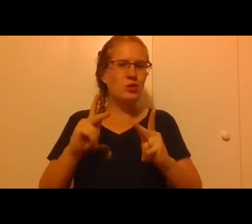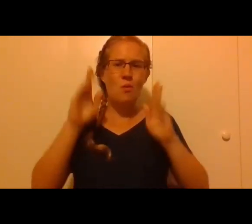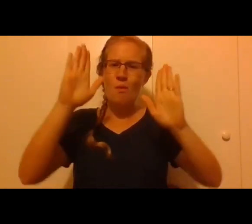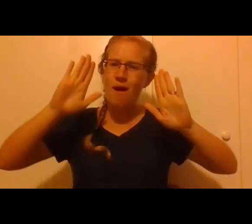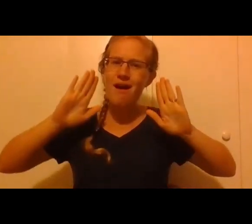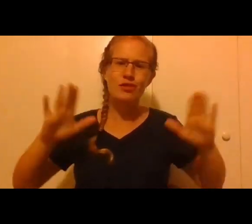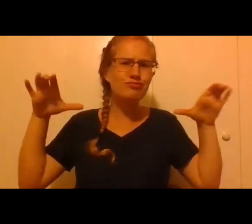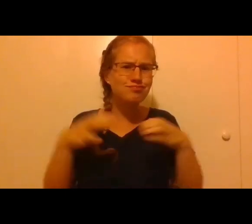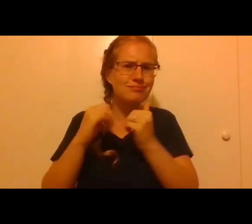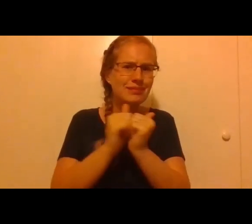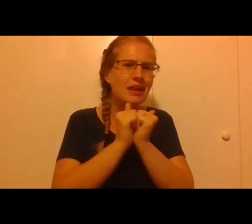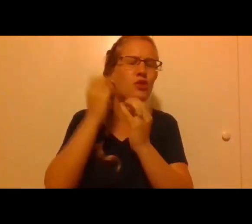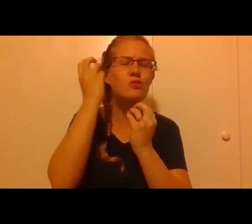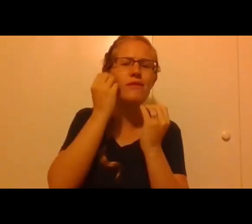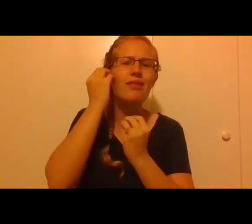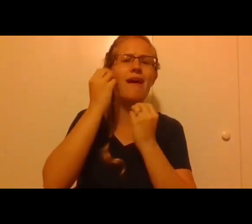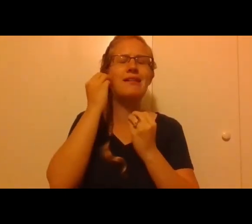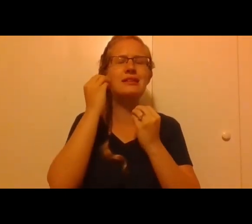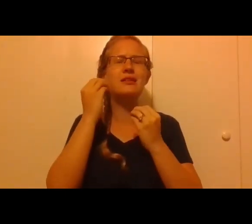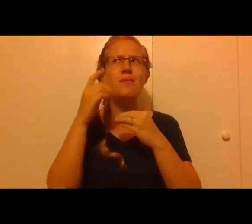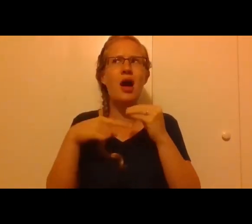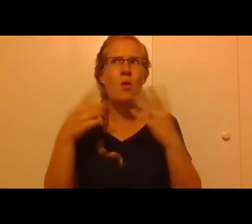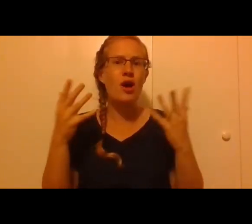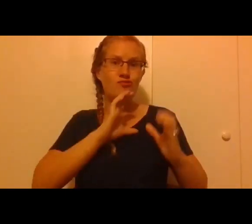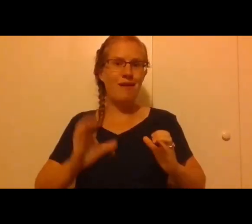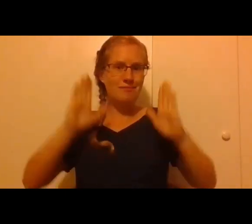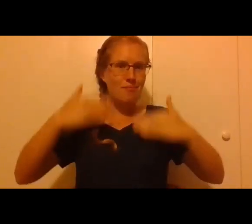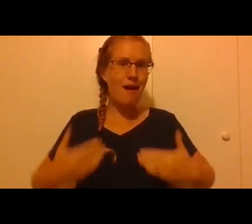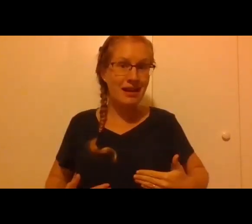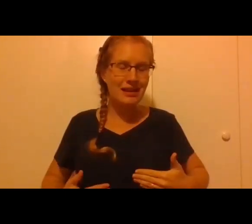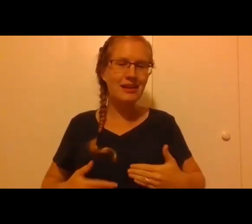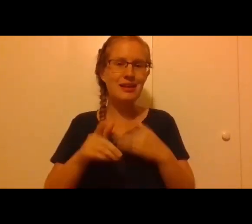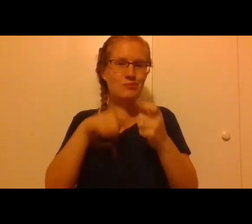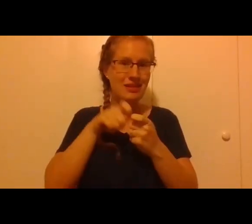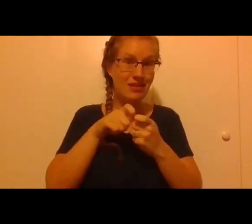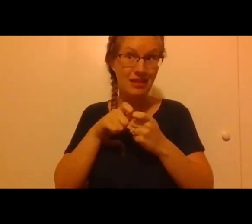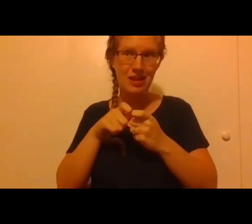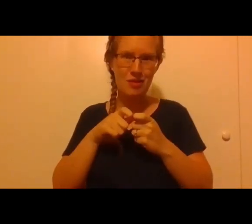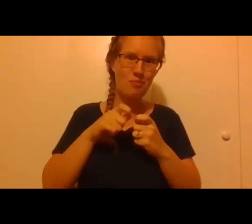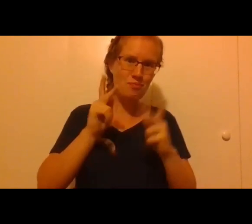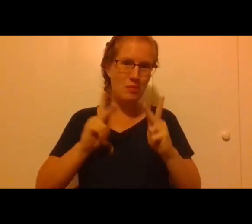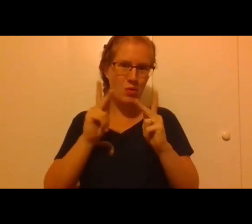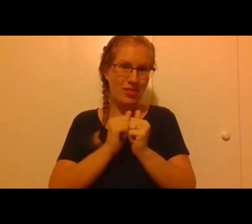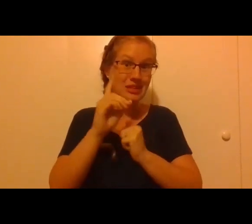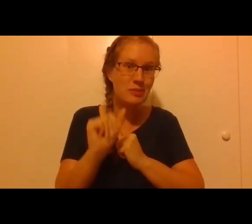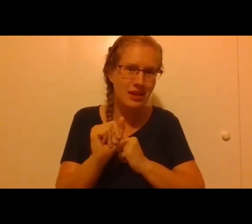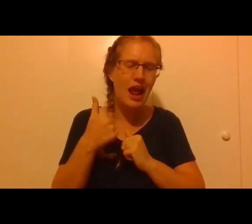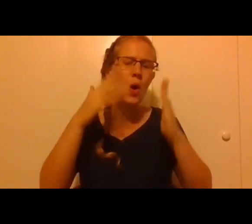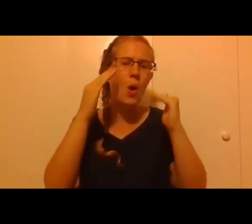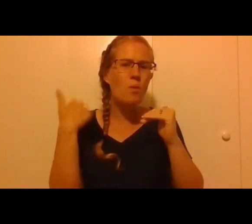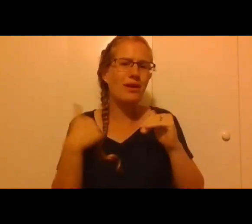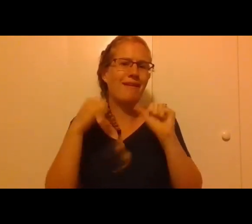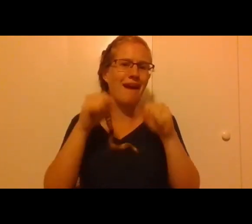to be together and to reflect on the body of Christ, especially the body of Christ and the body of those who are disabled. And I hope that we can continue